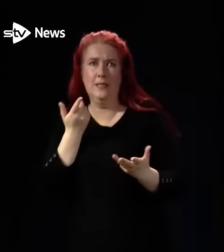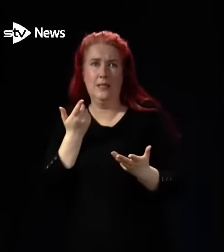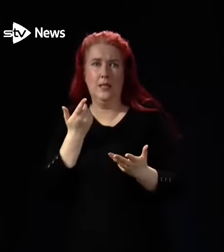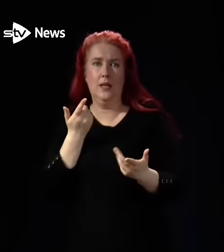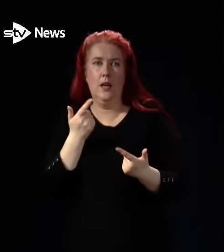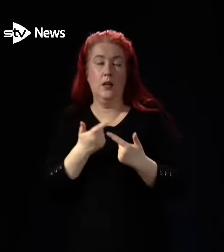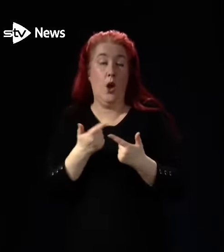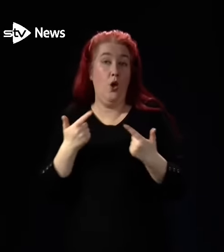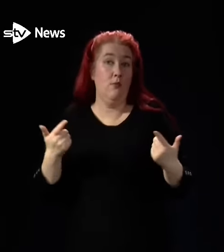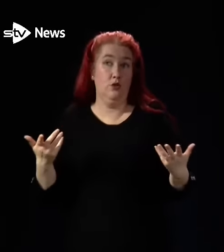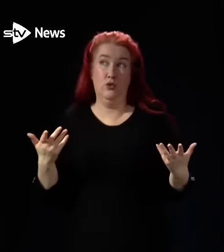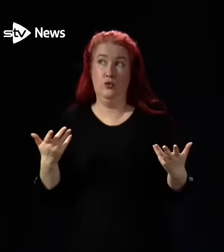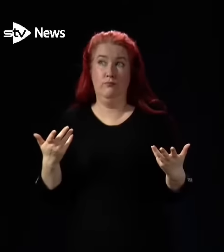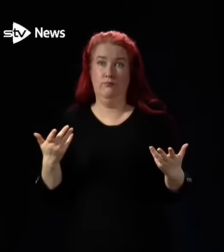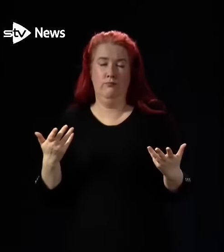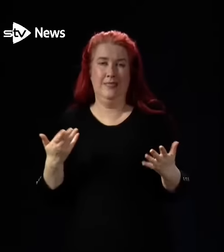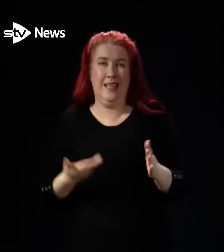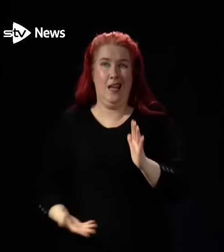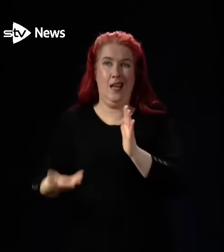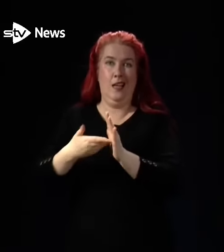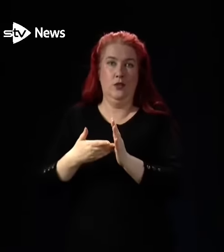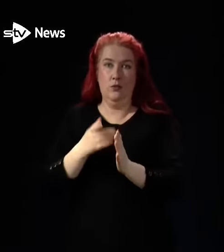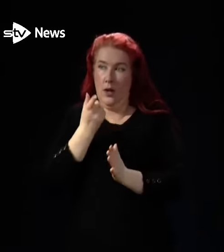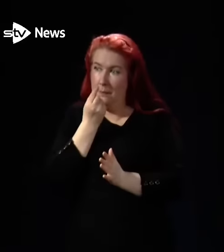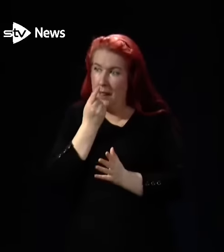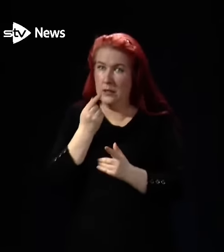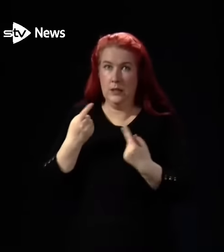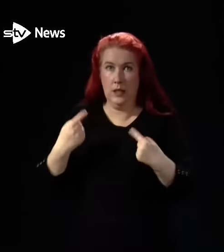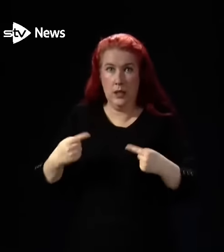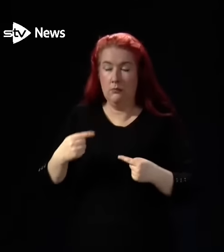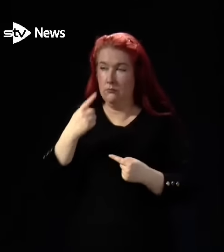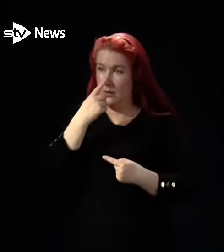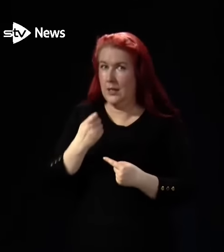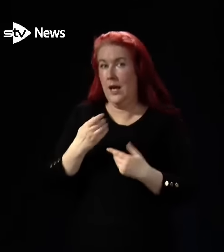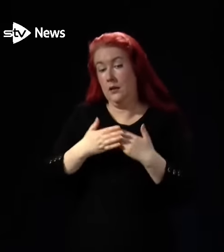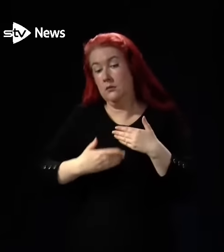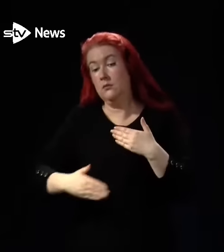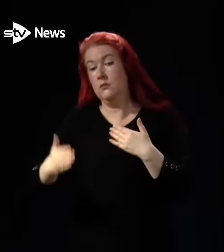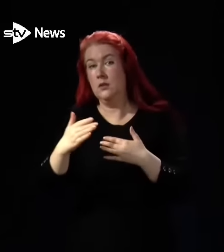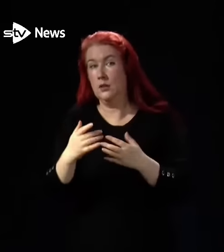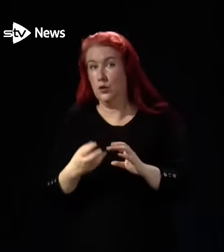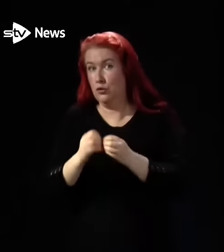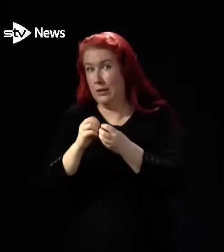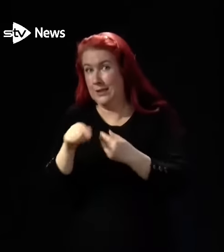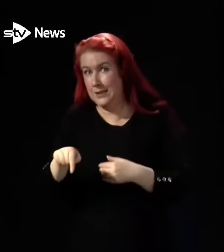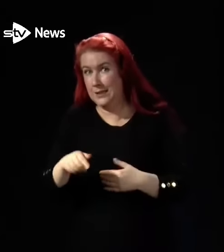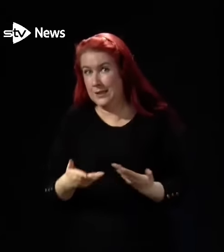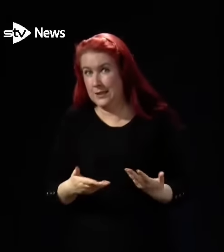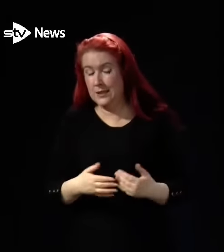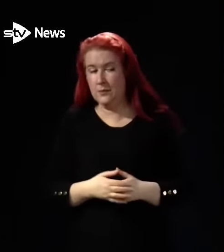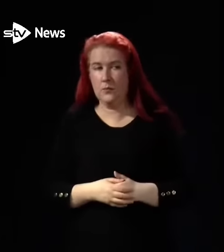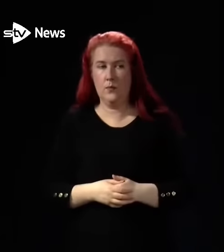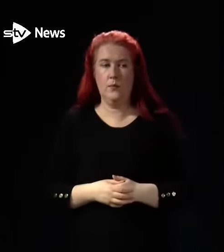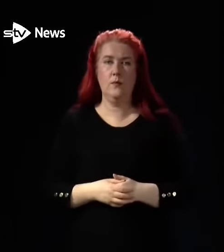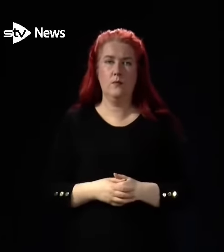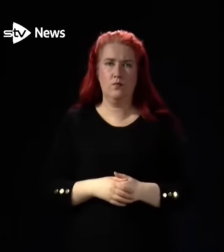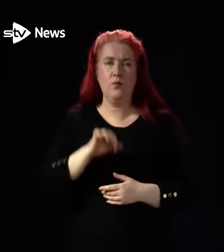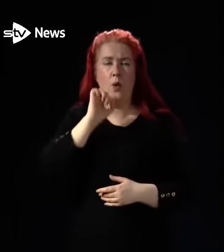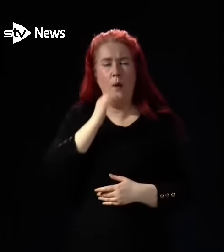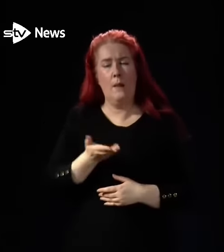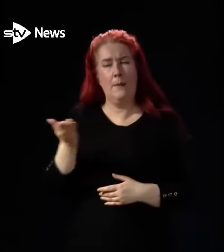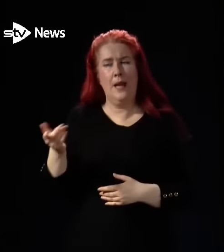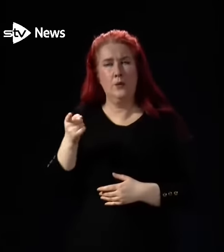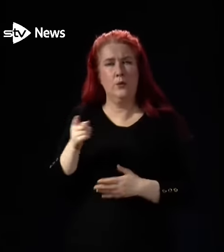capacity are you thinking is going to be created in the coming weeks and months from this announcement today? I'll hand over to Hamza in a second.